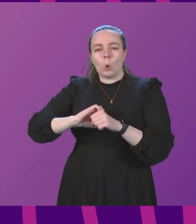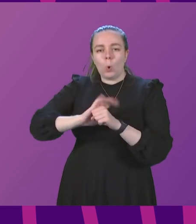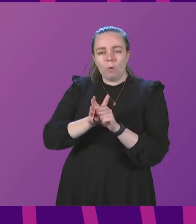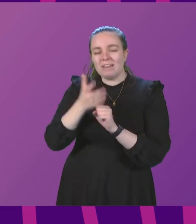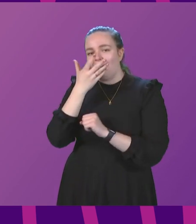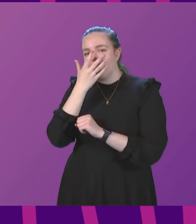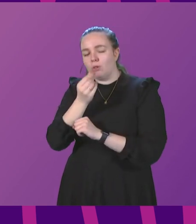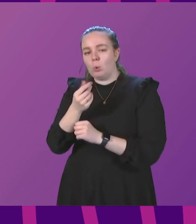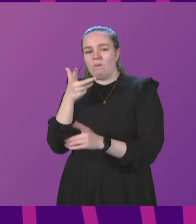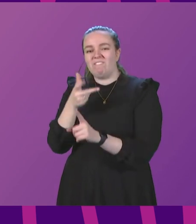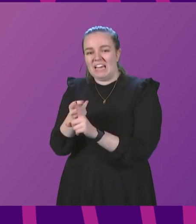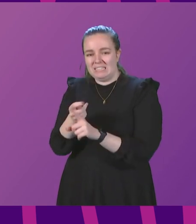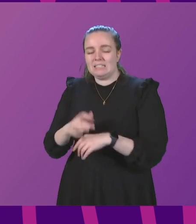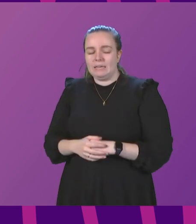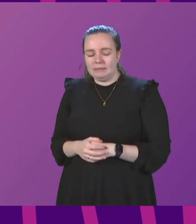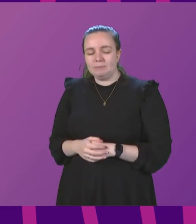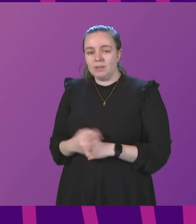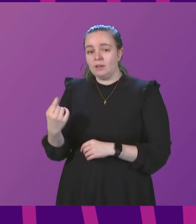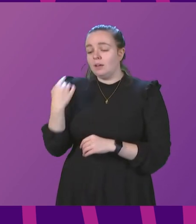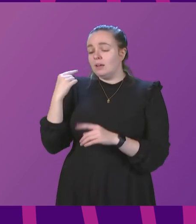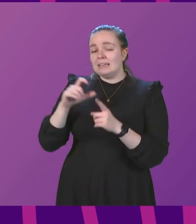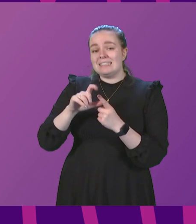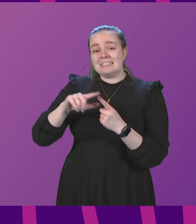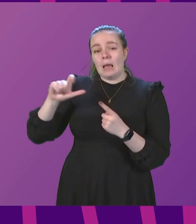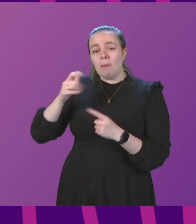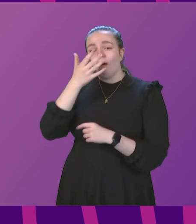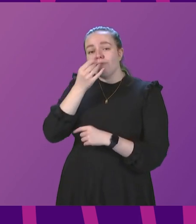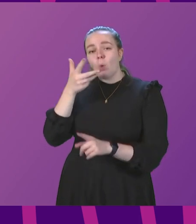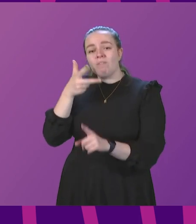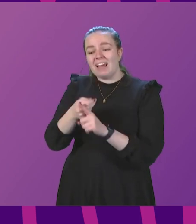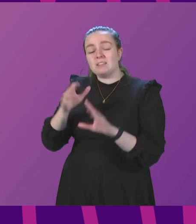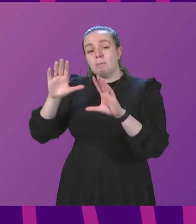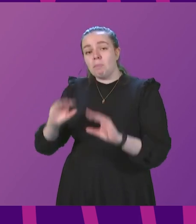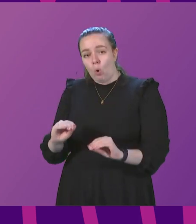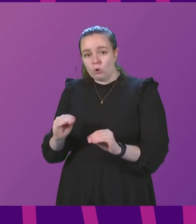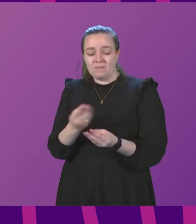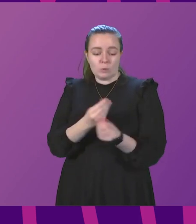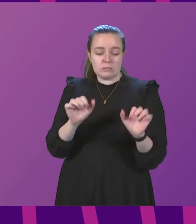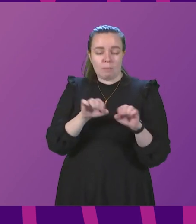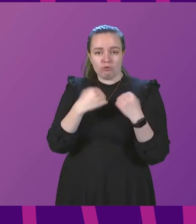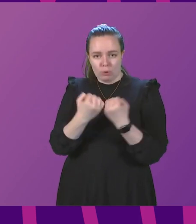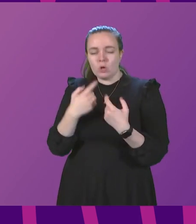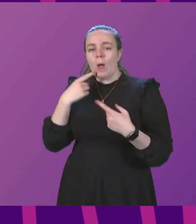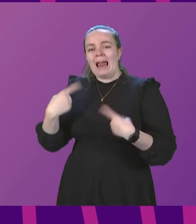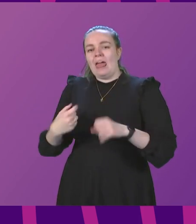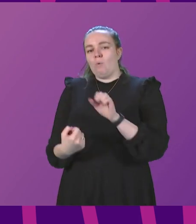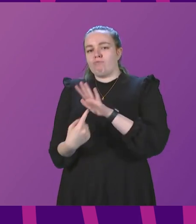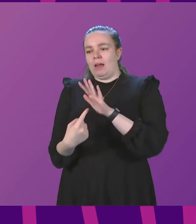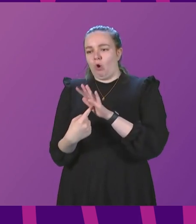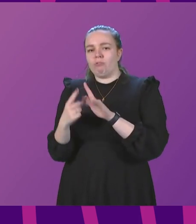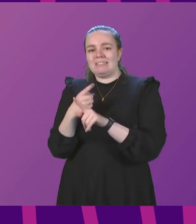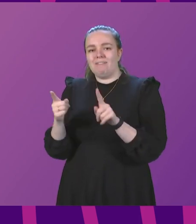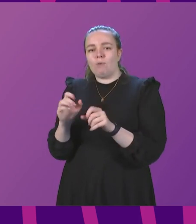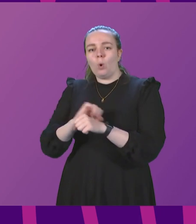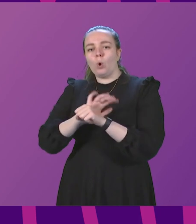flu vaccination. In December, flu vaccination was paused for some groups to allow priority to be given to the delivery of